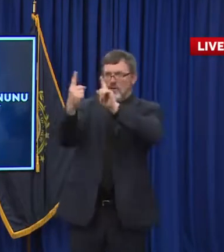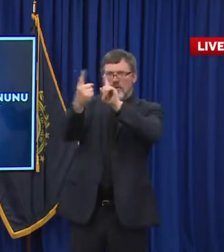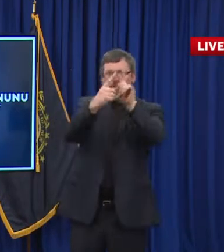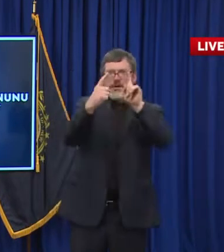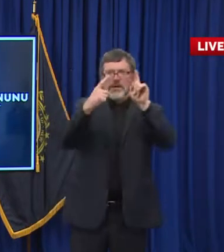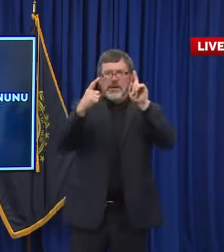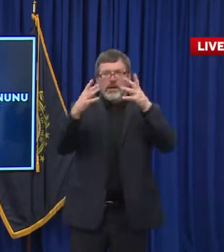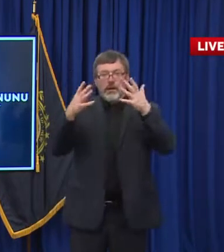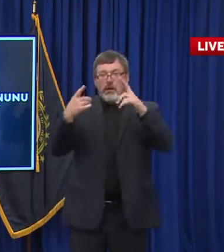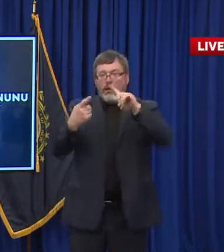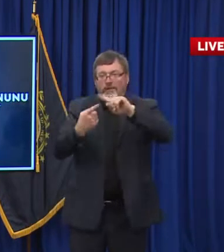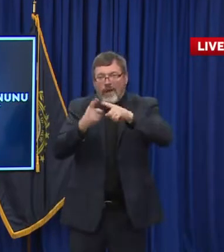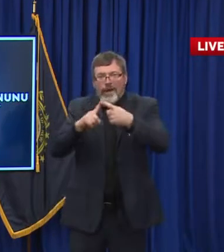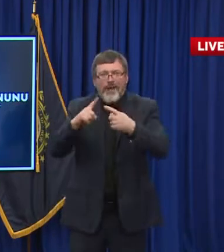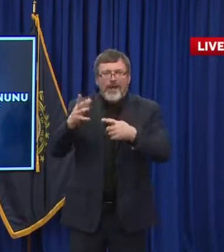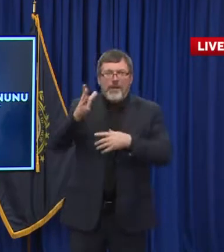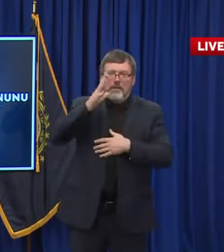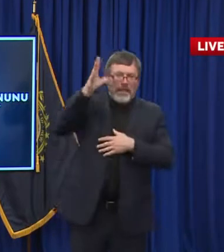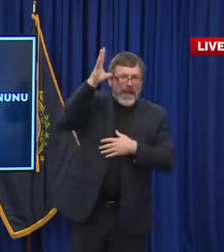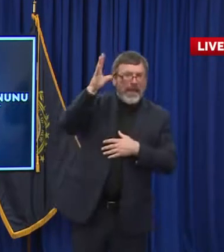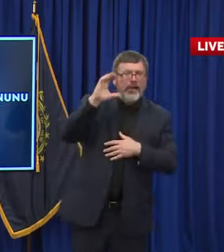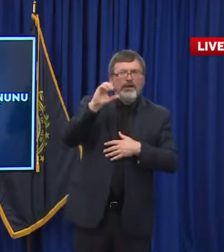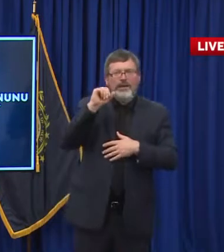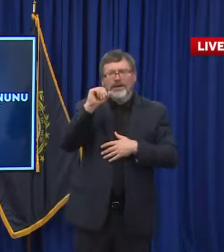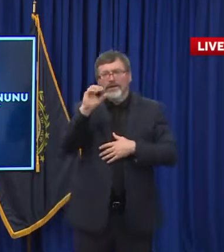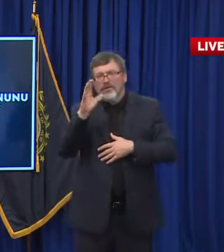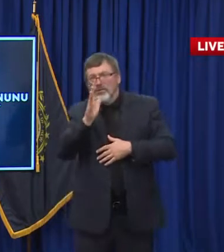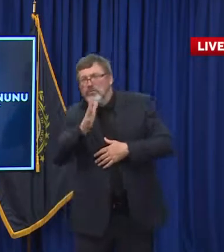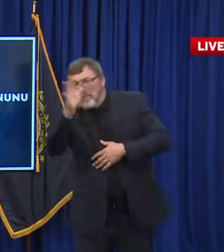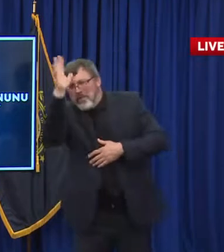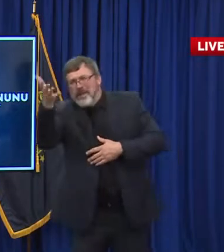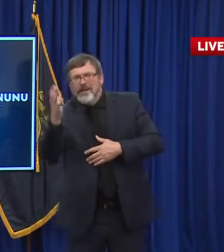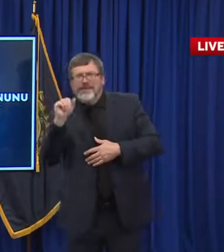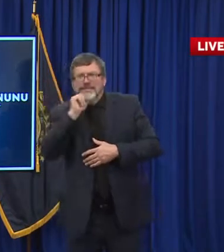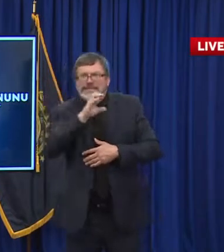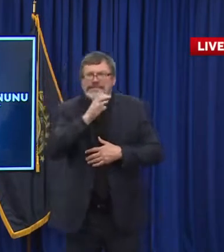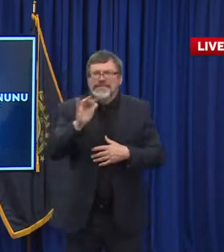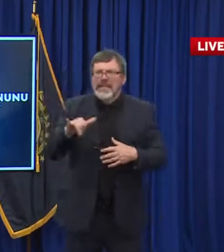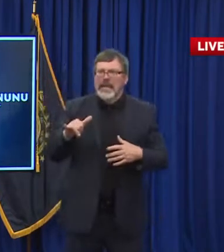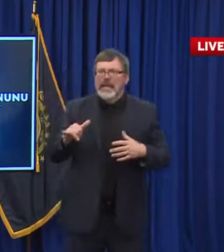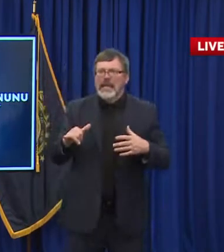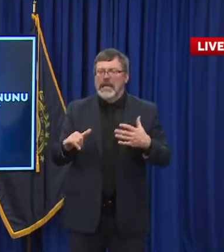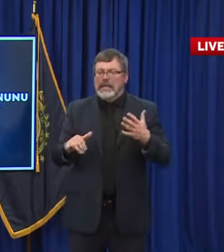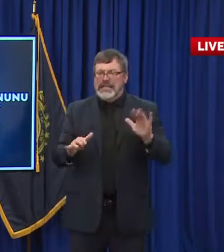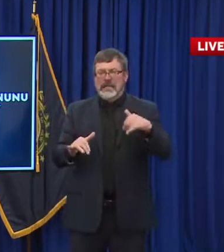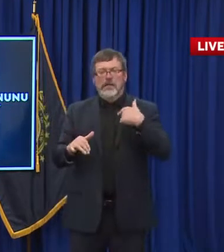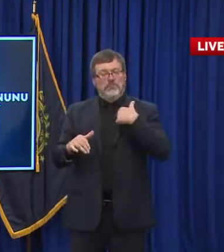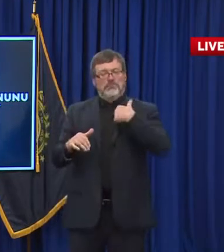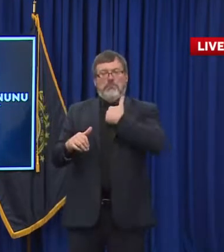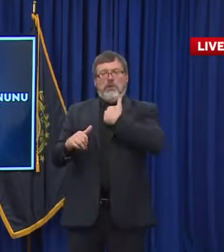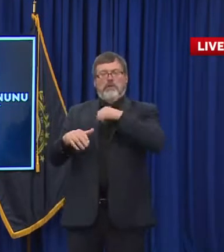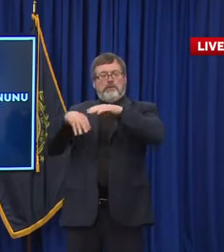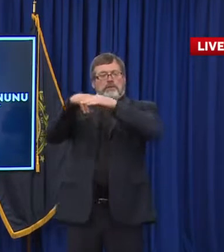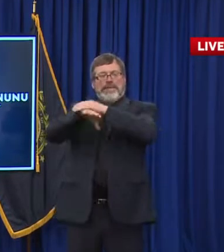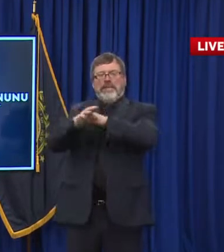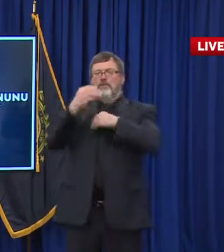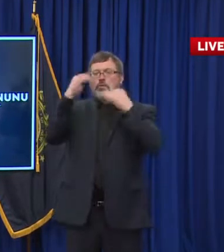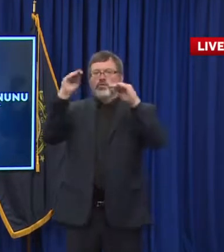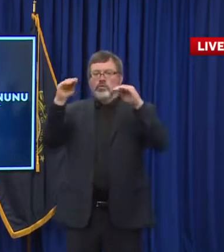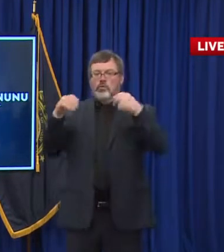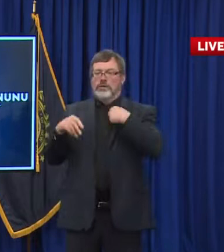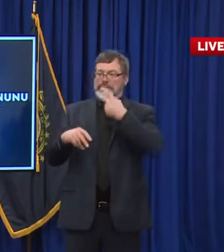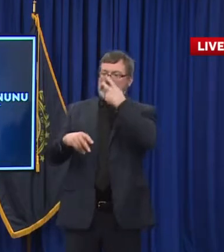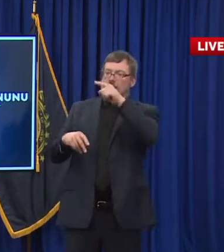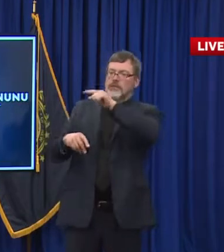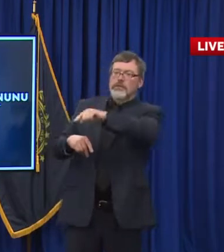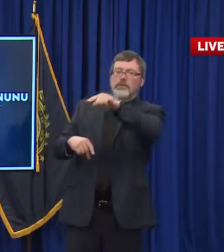underlying health conditions. You walk into a store, you don't know if someone next to you has an underlying health condition. They have asthma. Even something like obesity